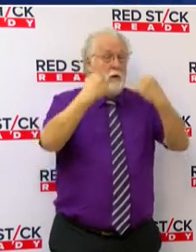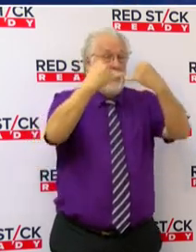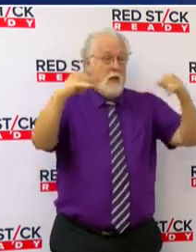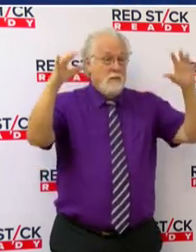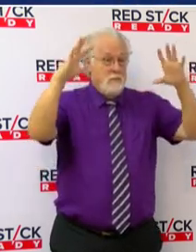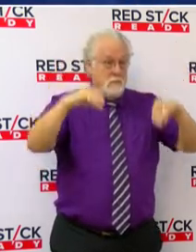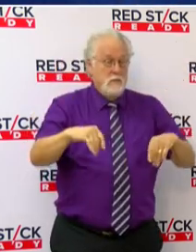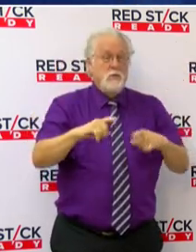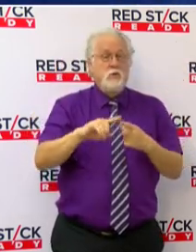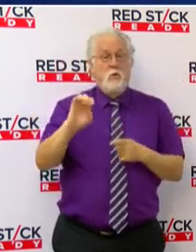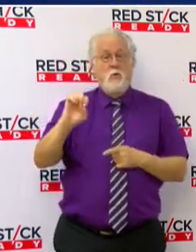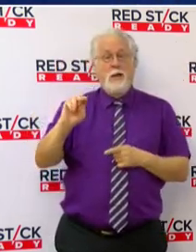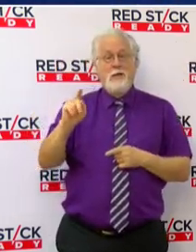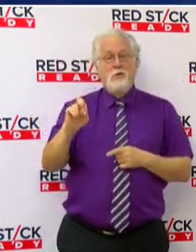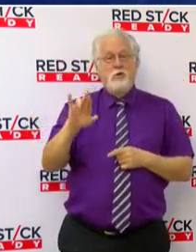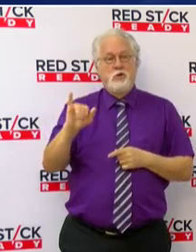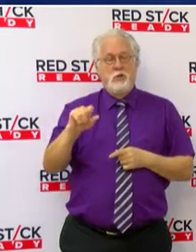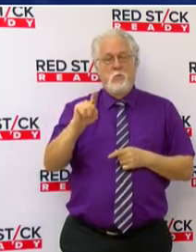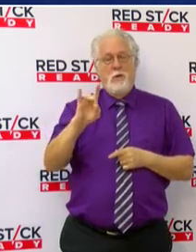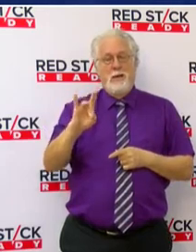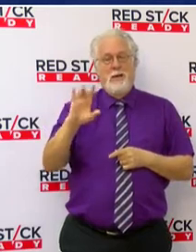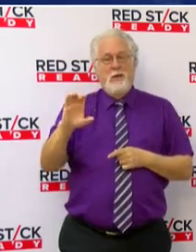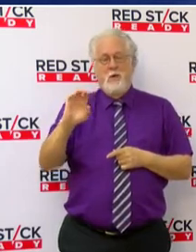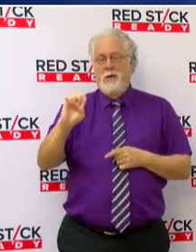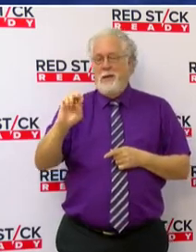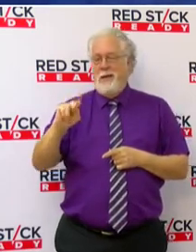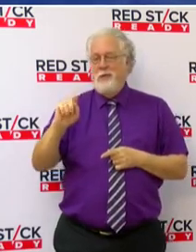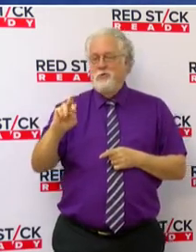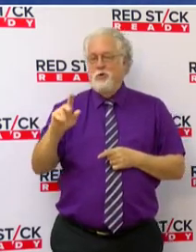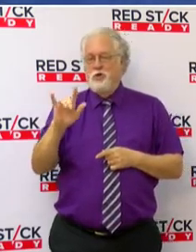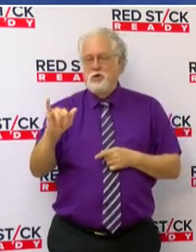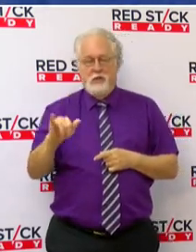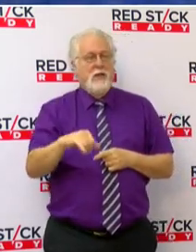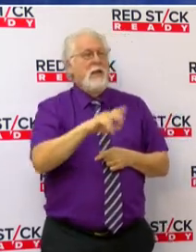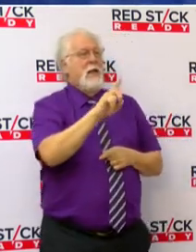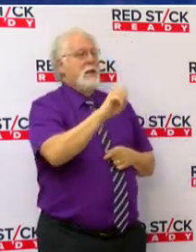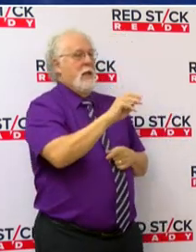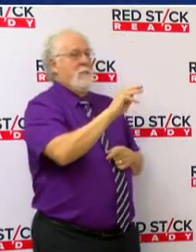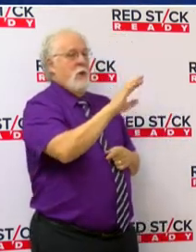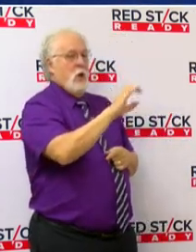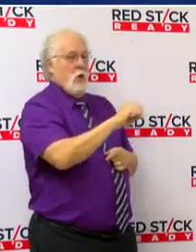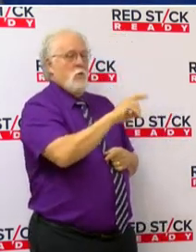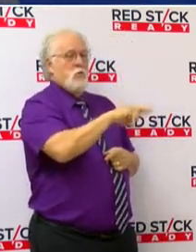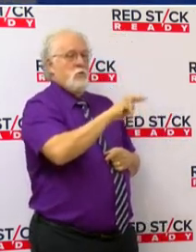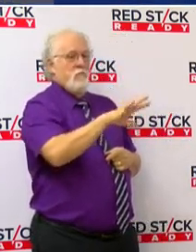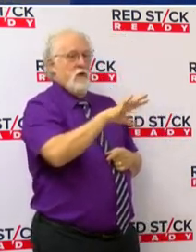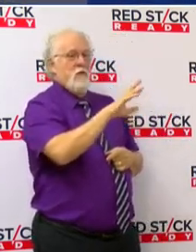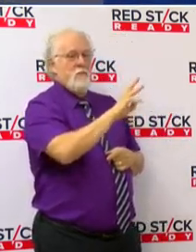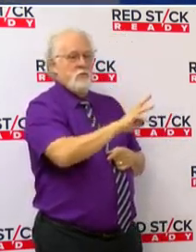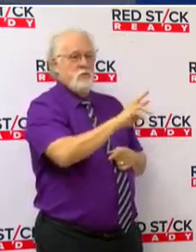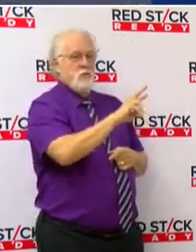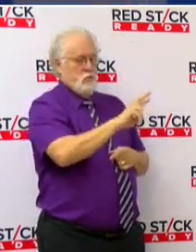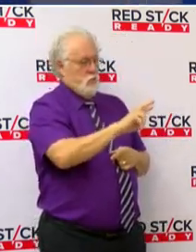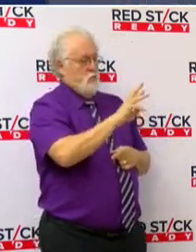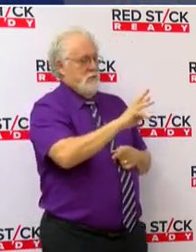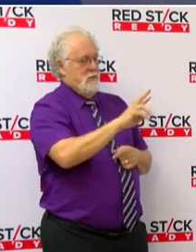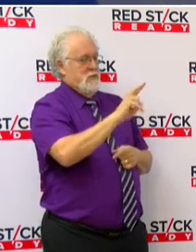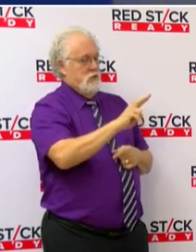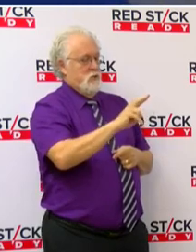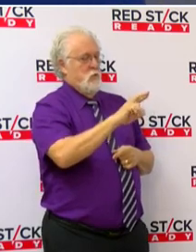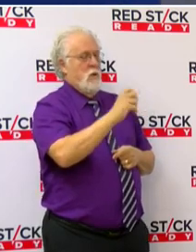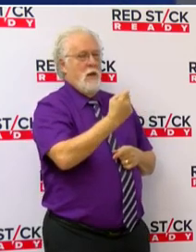to Entergy at 1-800-ENTERGY and DEMCO at 225-262-1177.